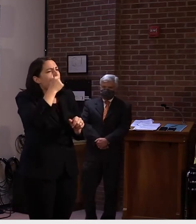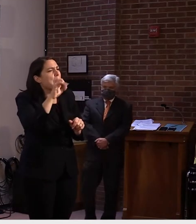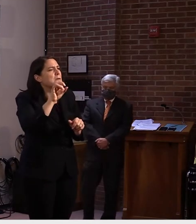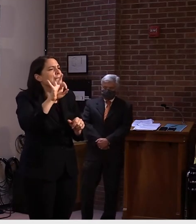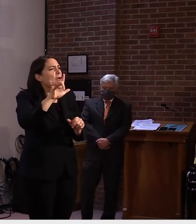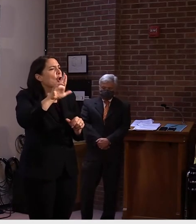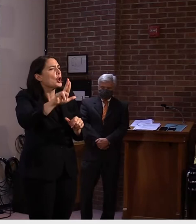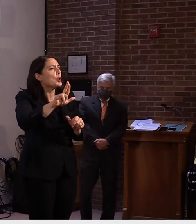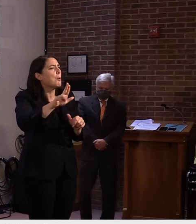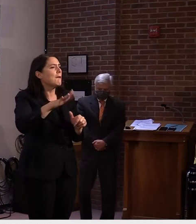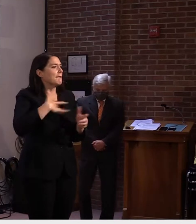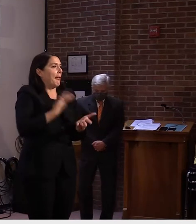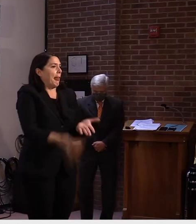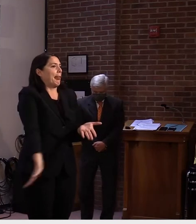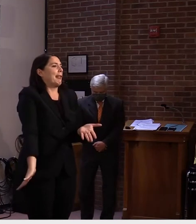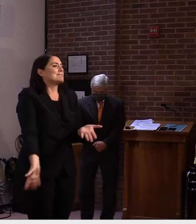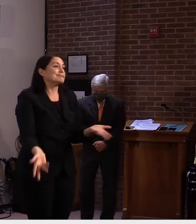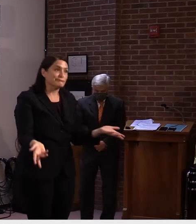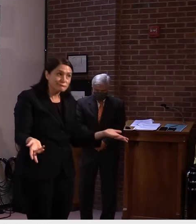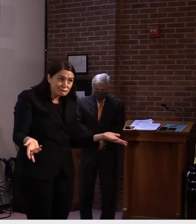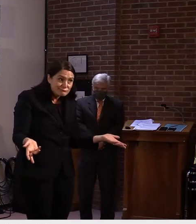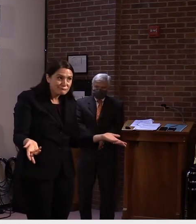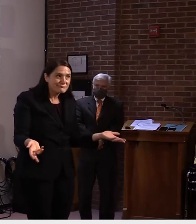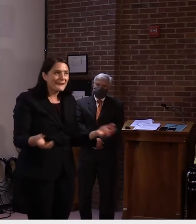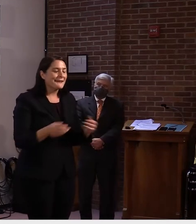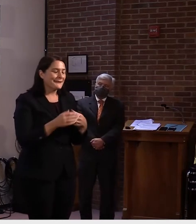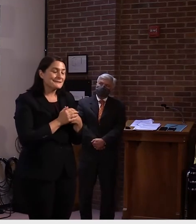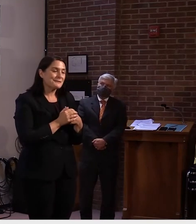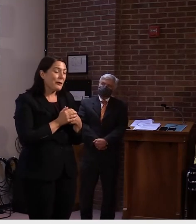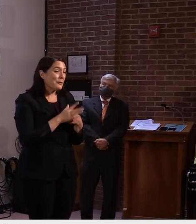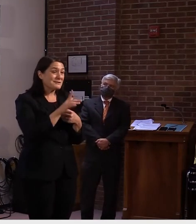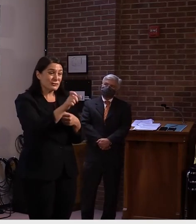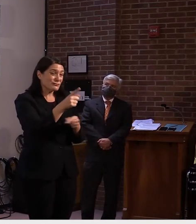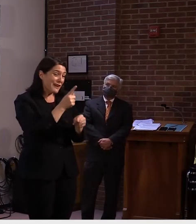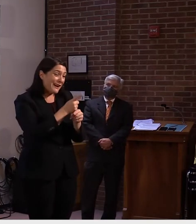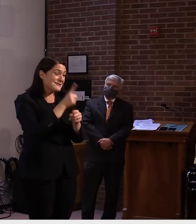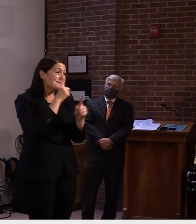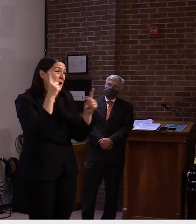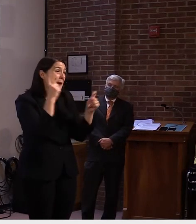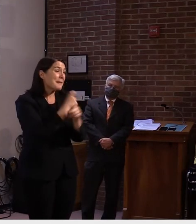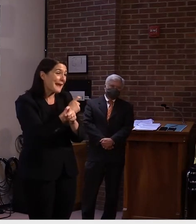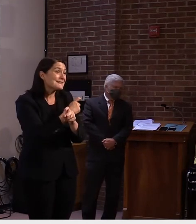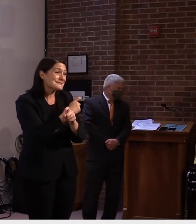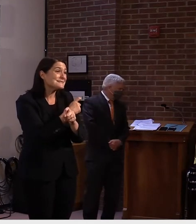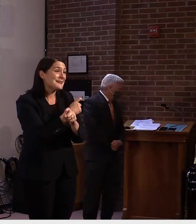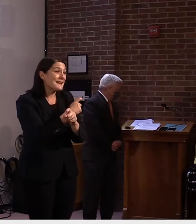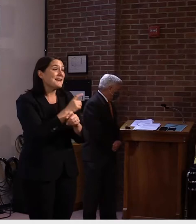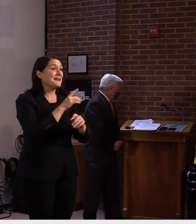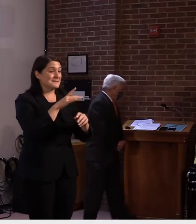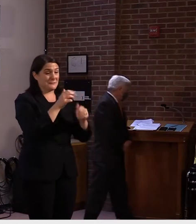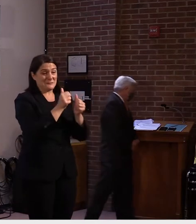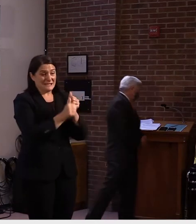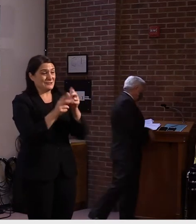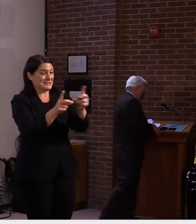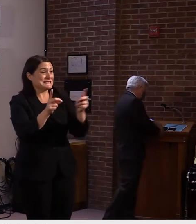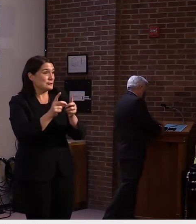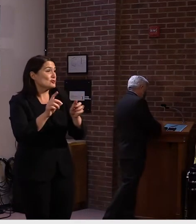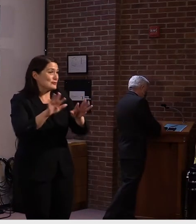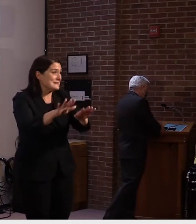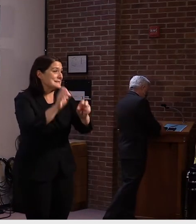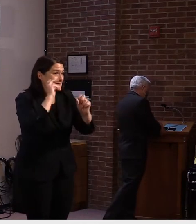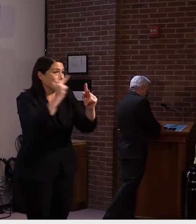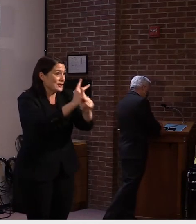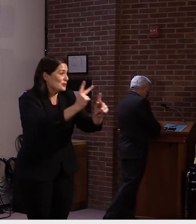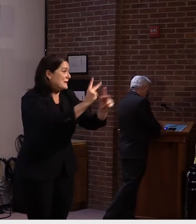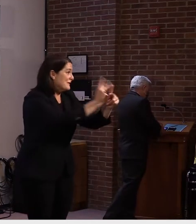this time of year. So I think, you know, to just layer that in, we have the plans are rolling out. Those conversations are having with staff and we have the guidance